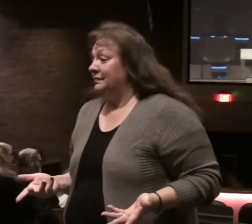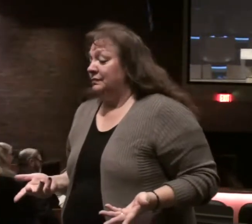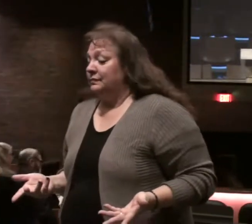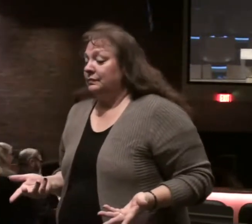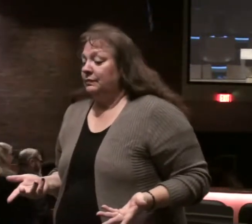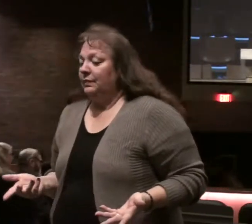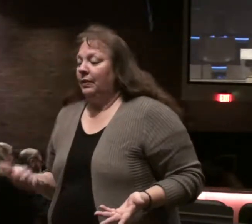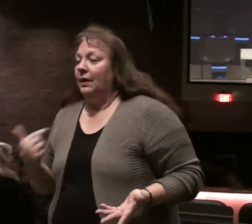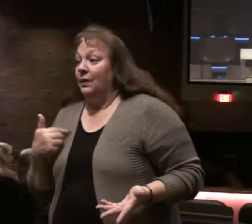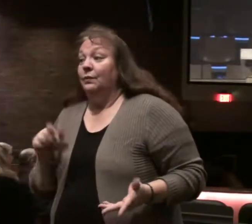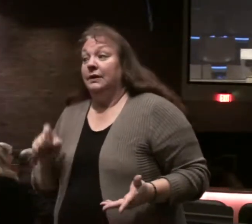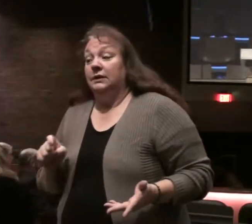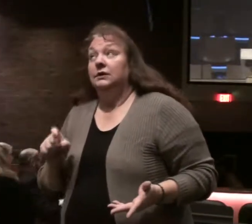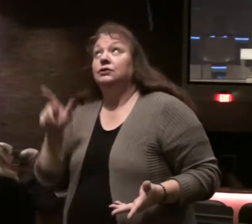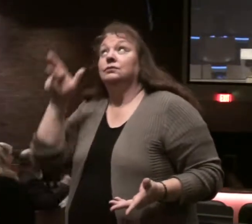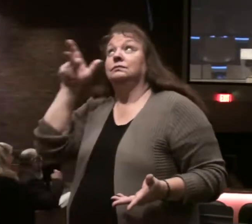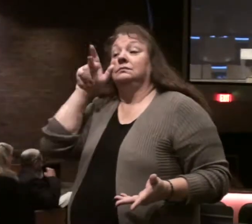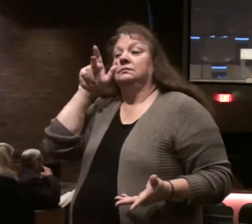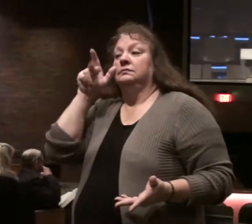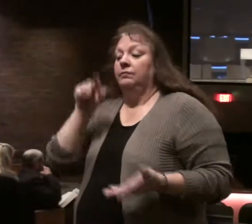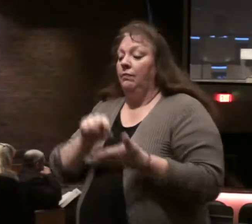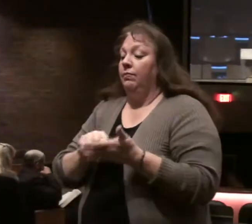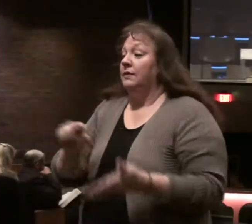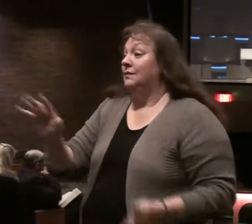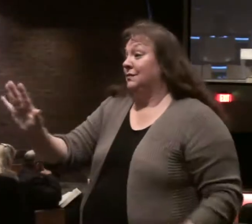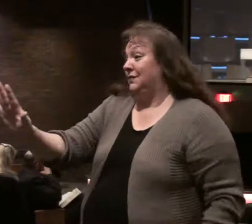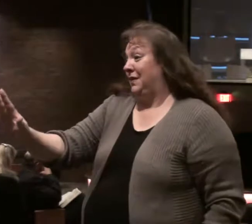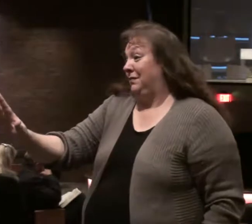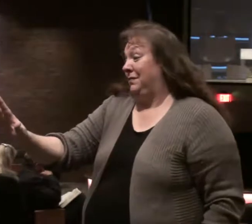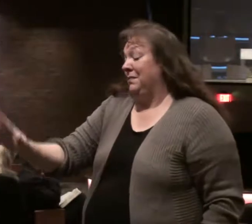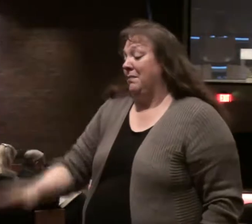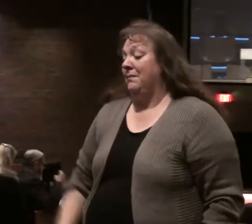We do well to listen. Look at verse 5 though.